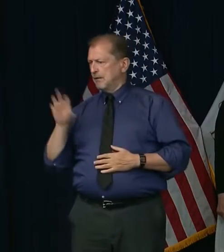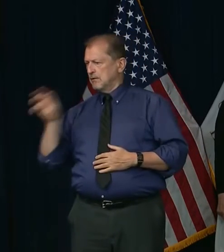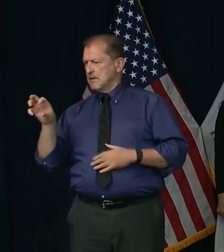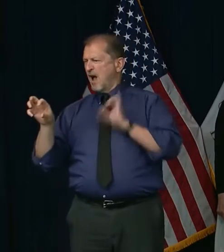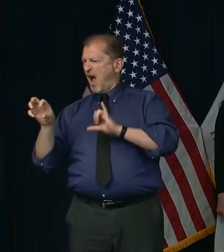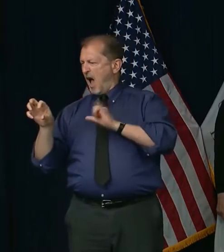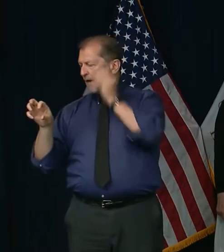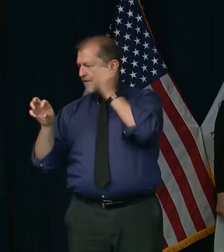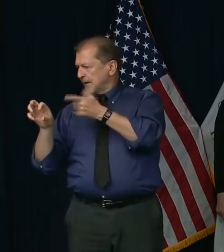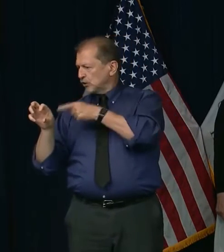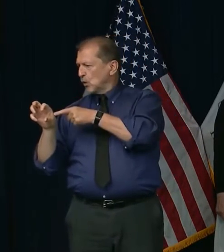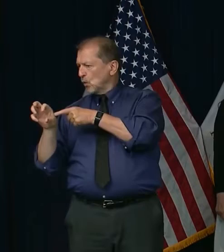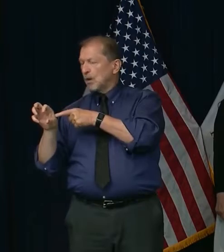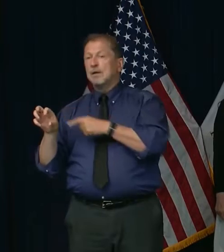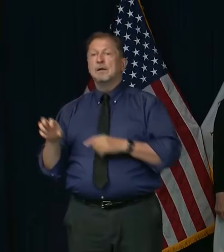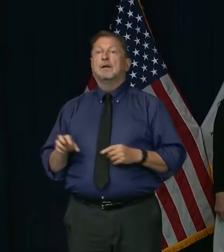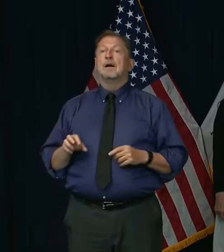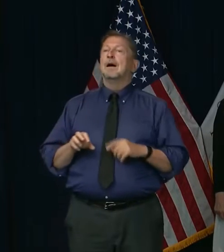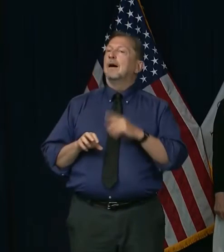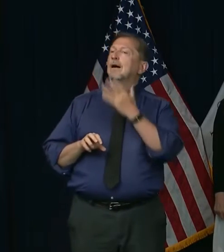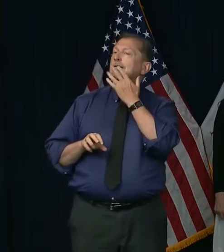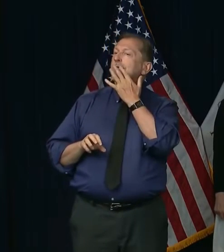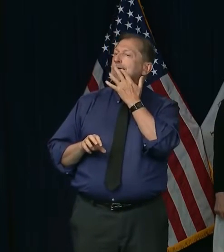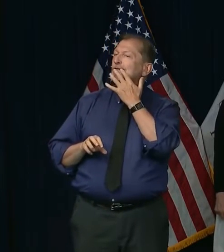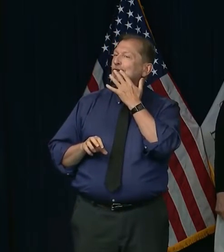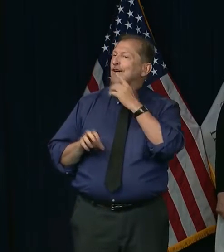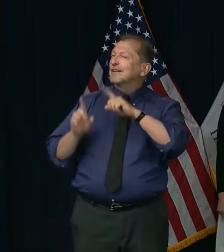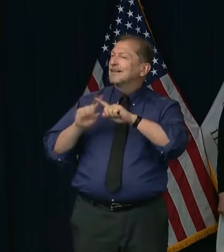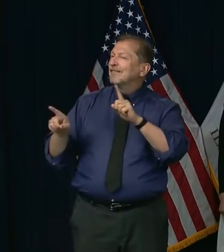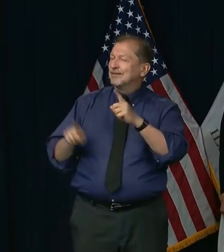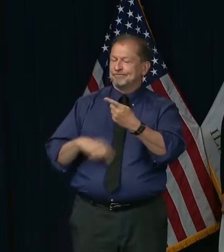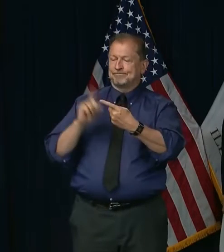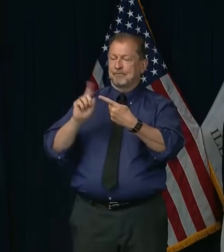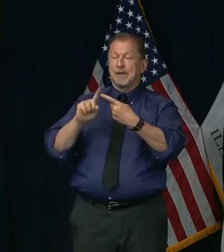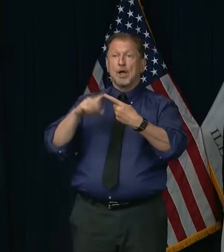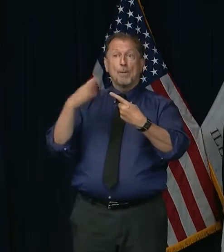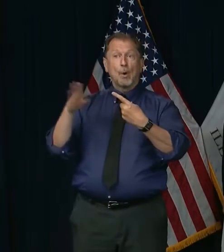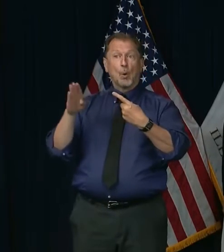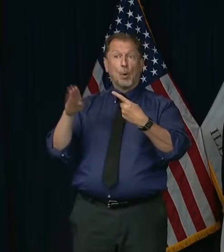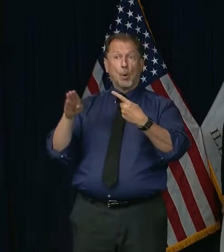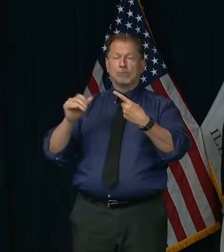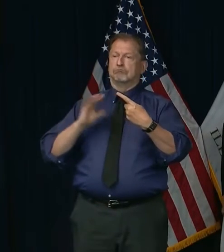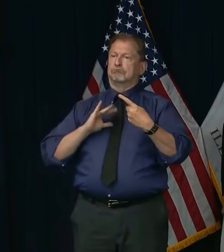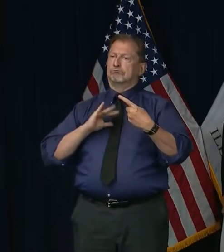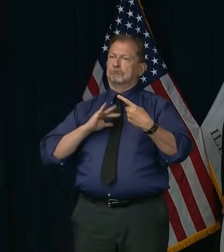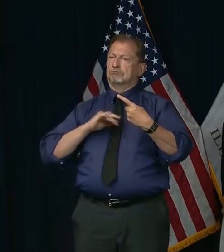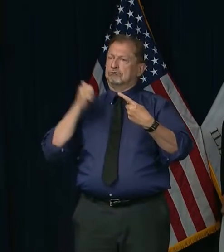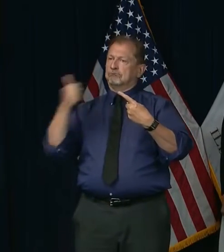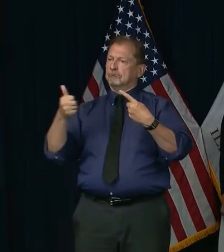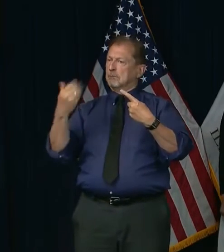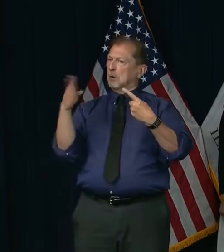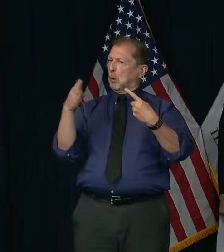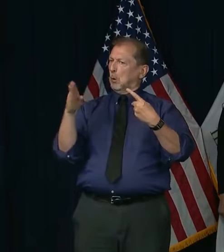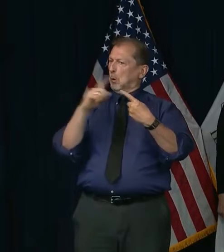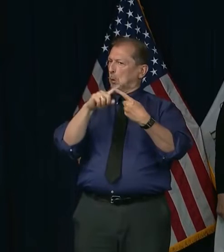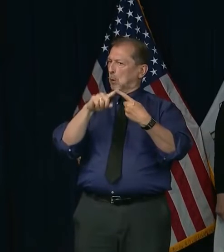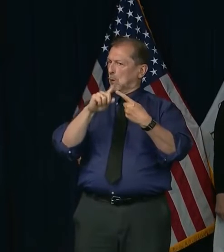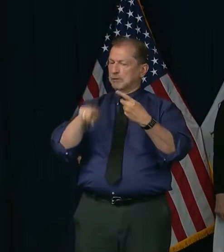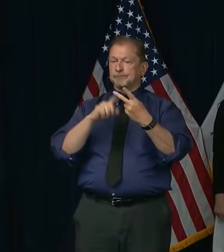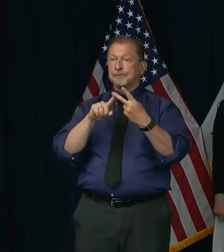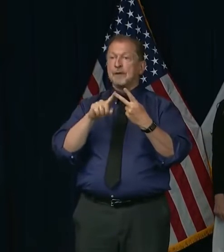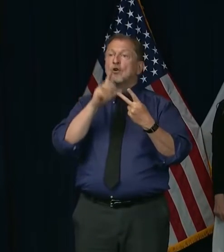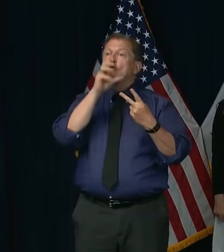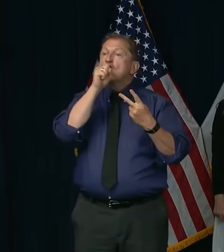interested in. If your county is colored blue, we're on the right track. If your county is colored orange,